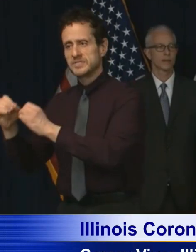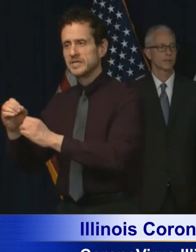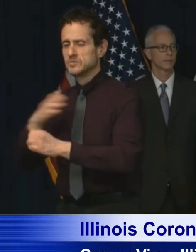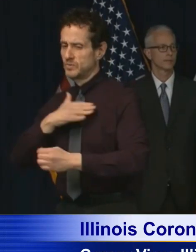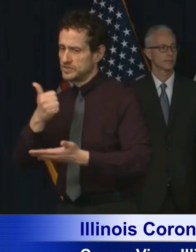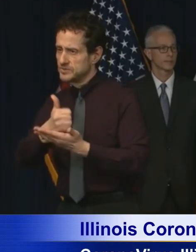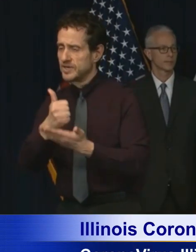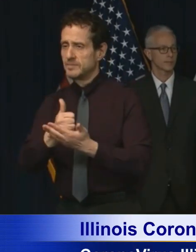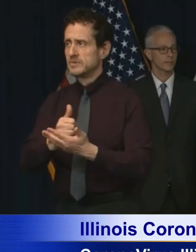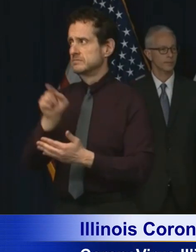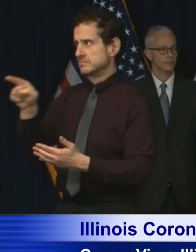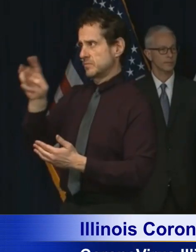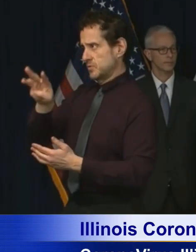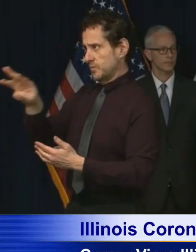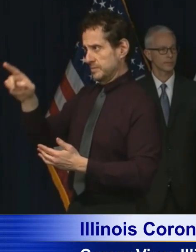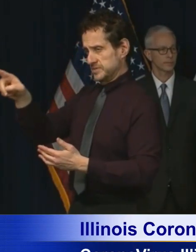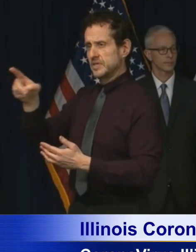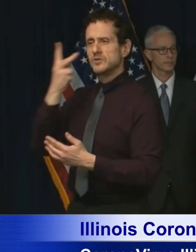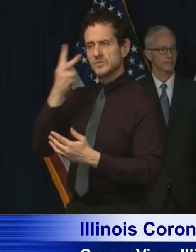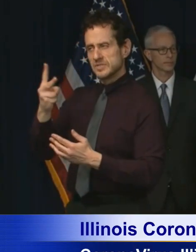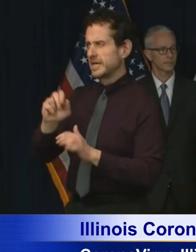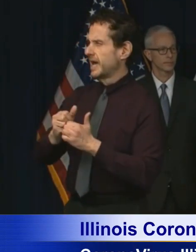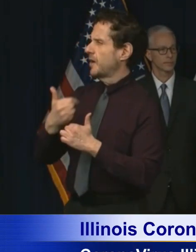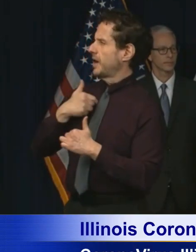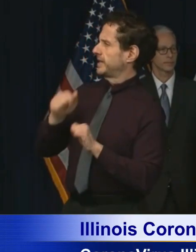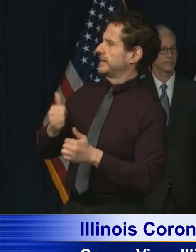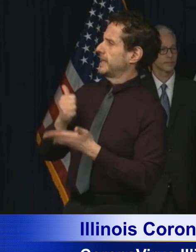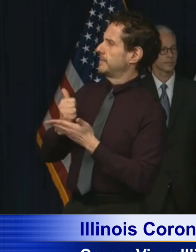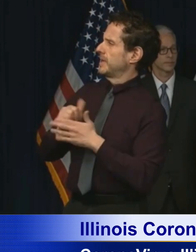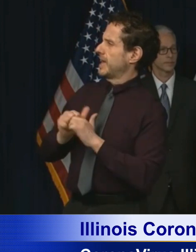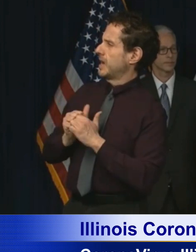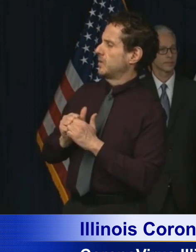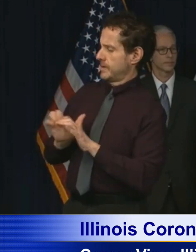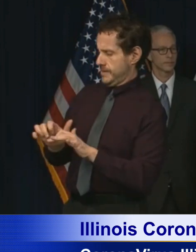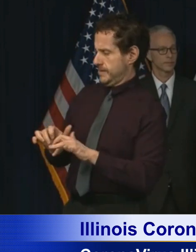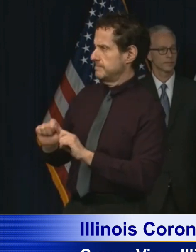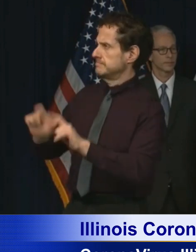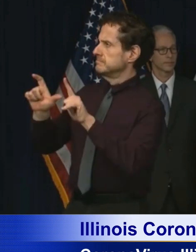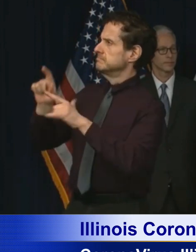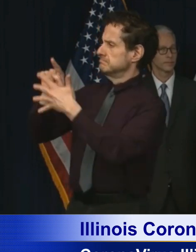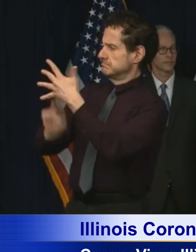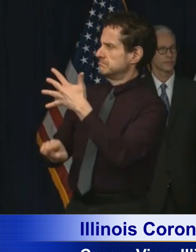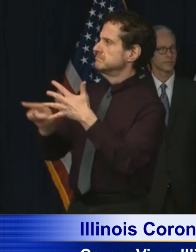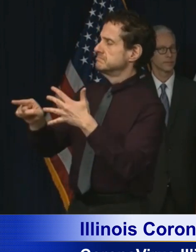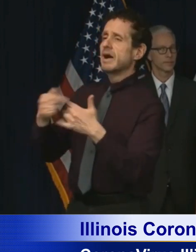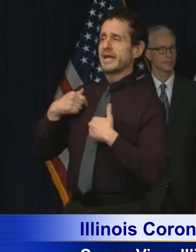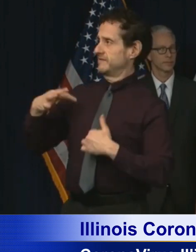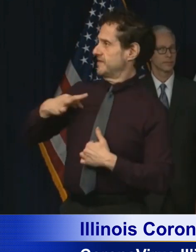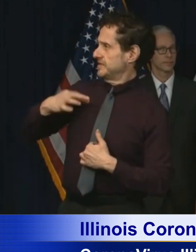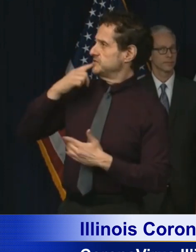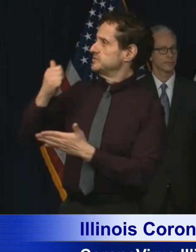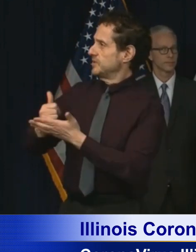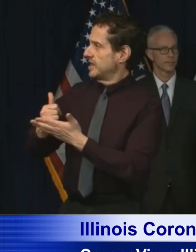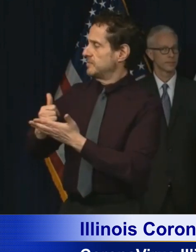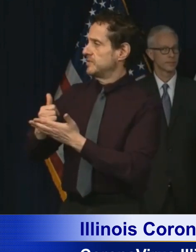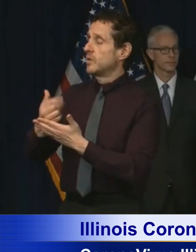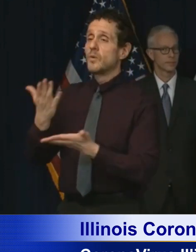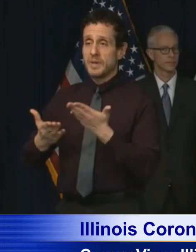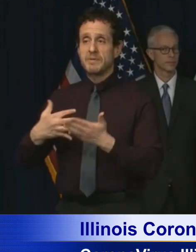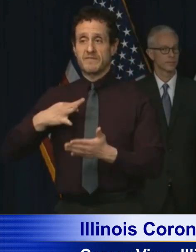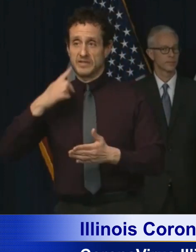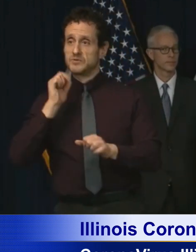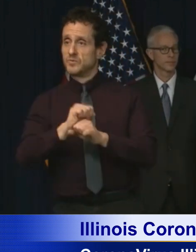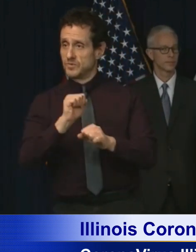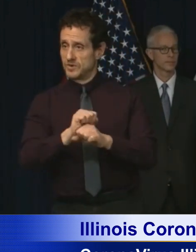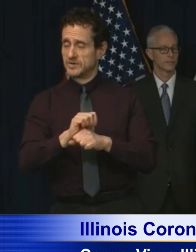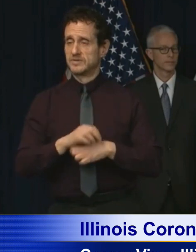There, if you go to the website, you'll find ways to volunteer and help, whether as a volunteer or as an employee. And I want to